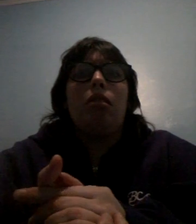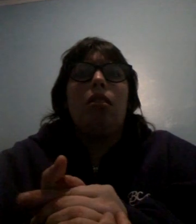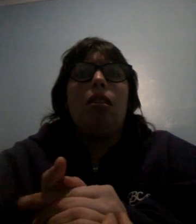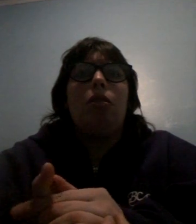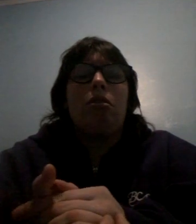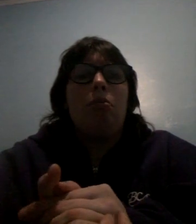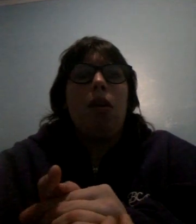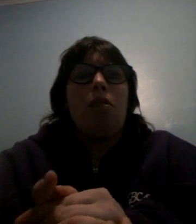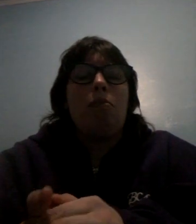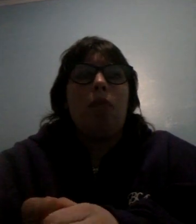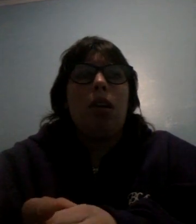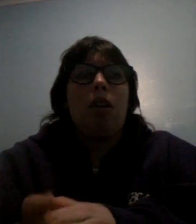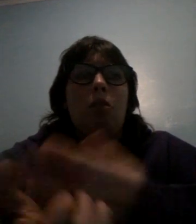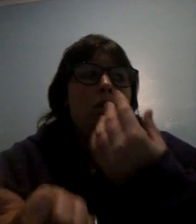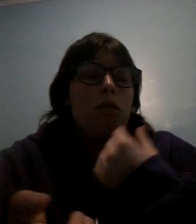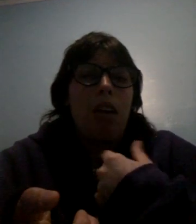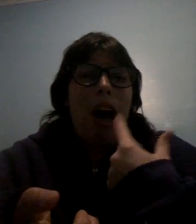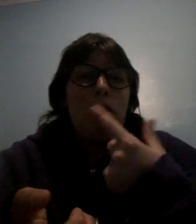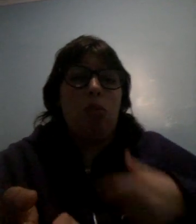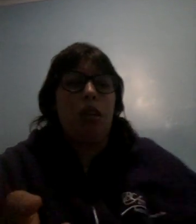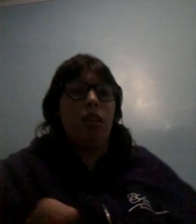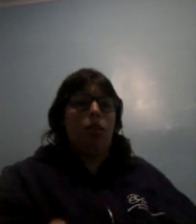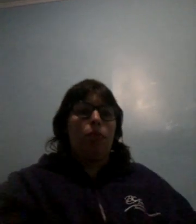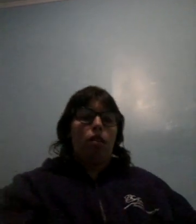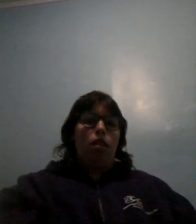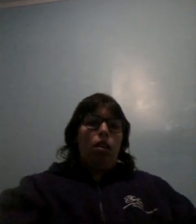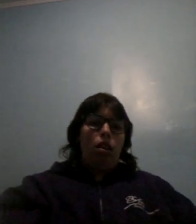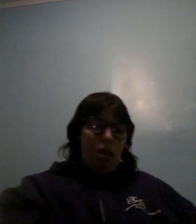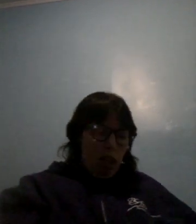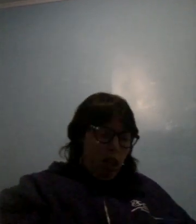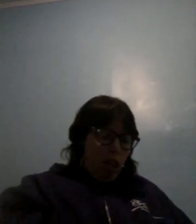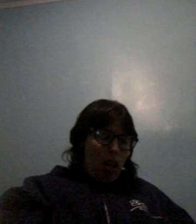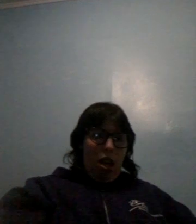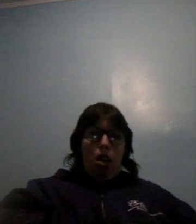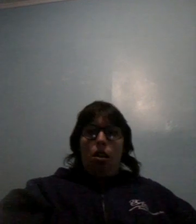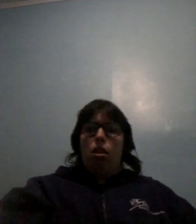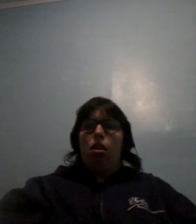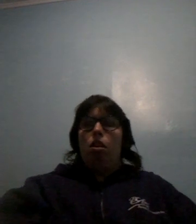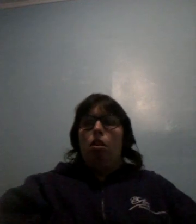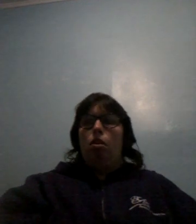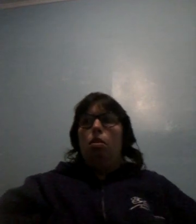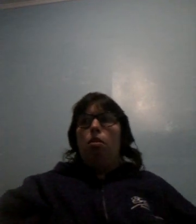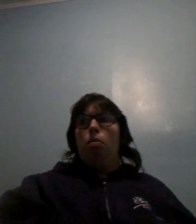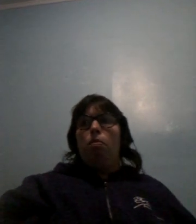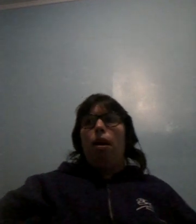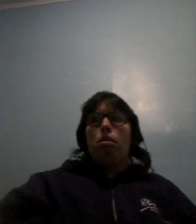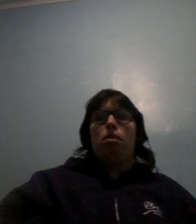and then I went to the bathroom and of course I was I was wearing a mask